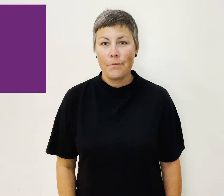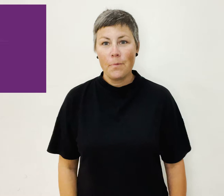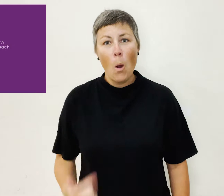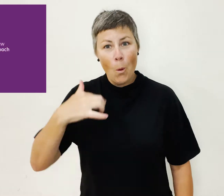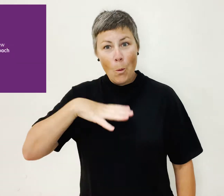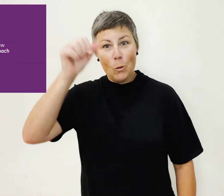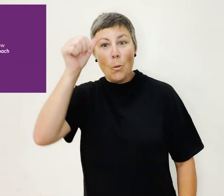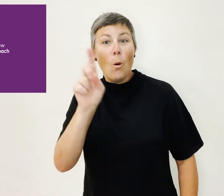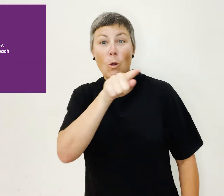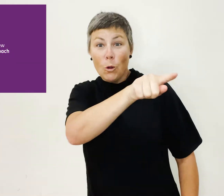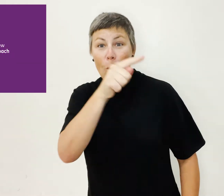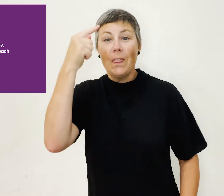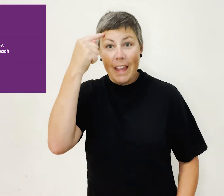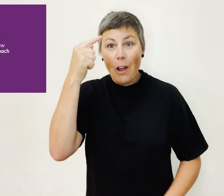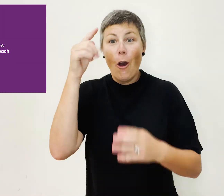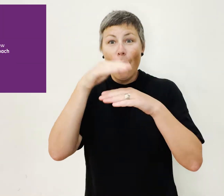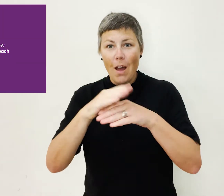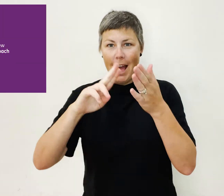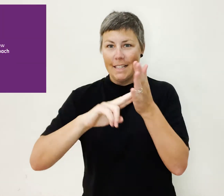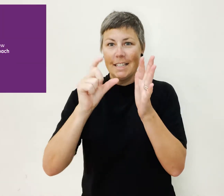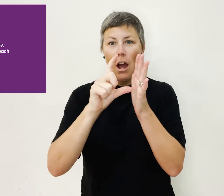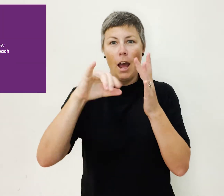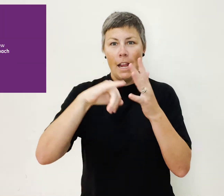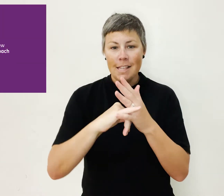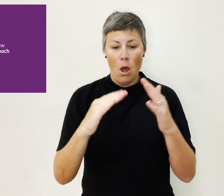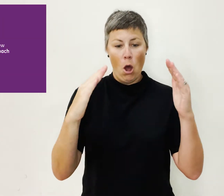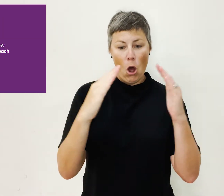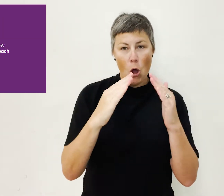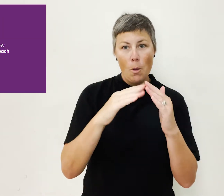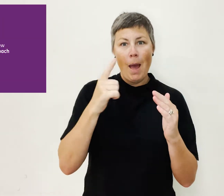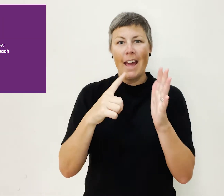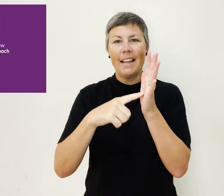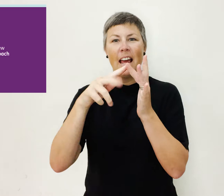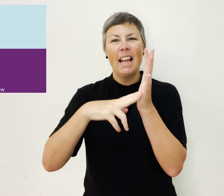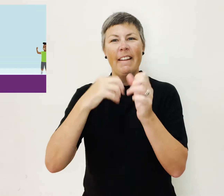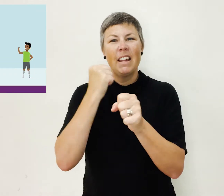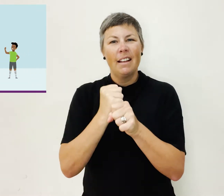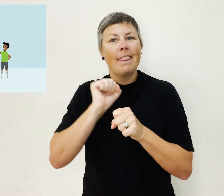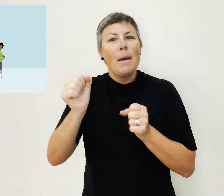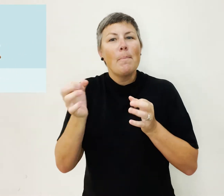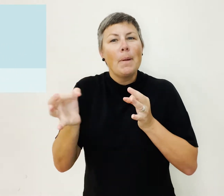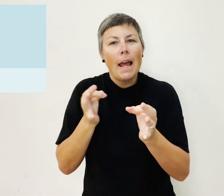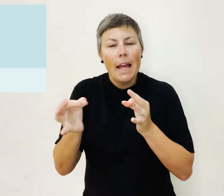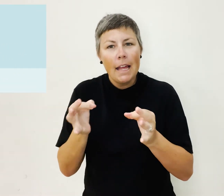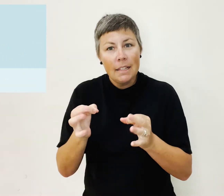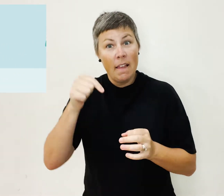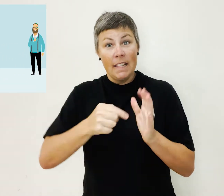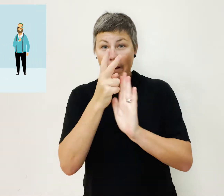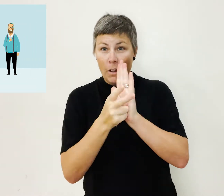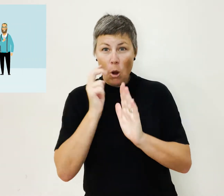Have your say about the new NDIS Home and Living Approach. This video is about how you can live an ordinary life at